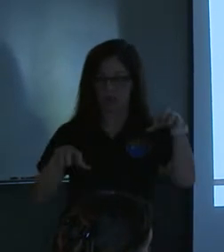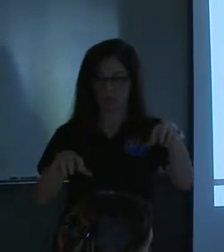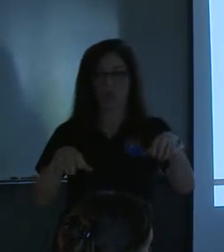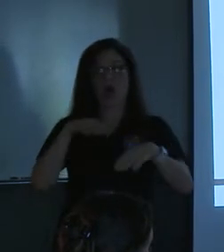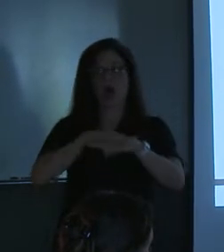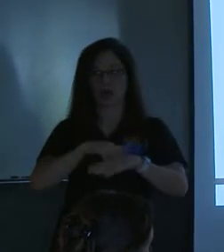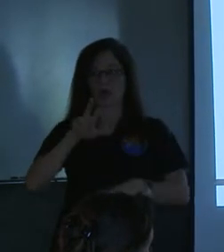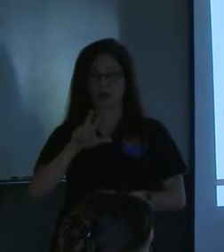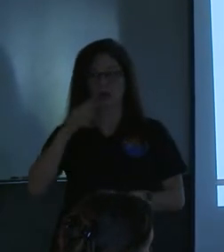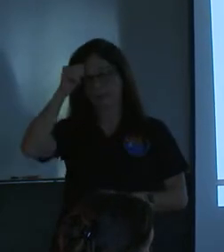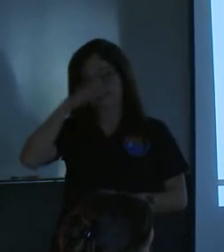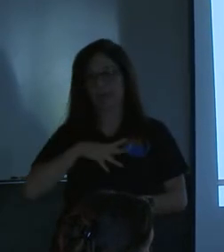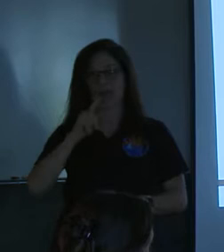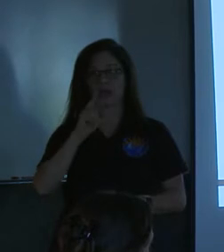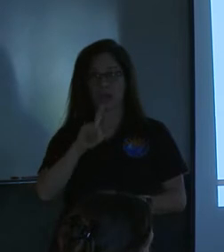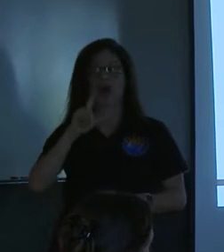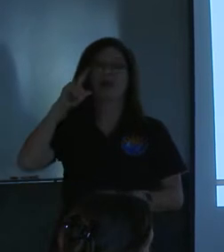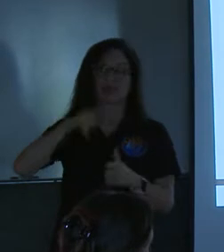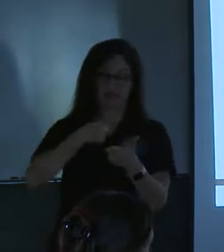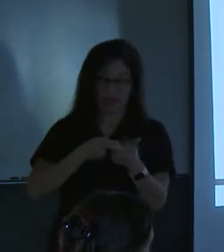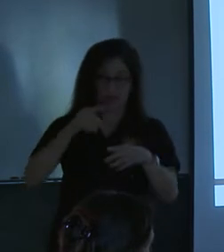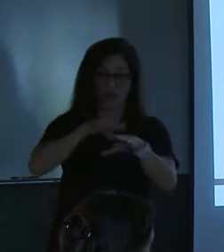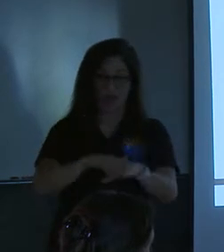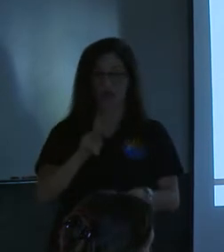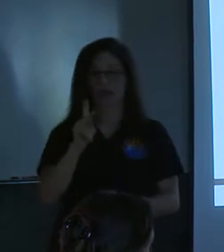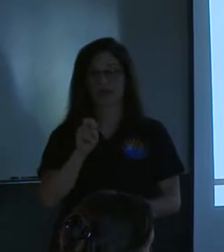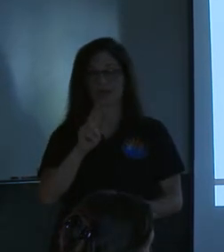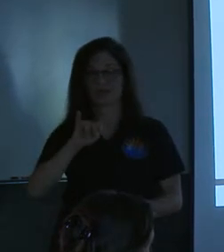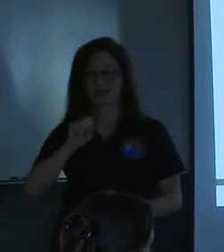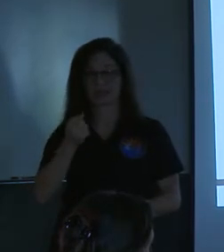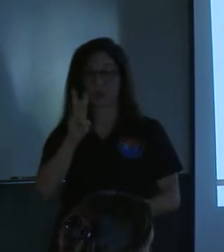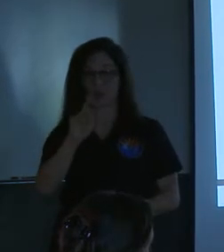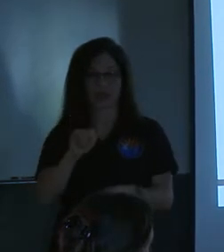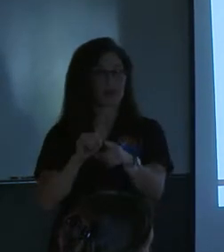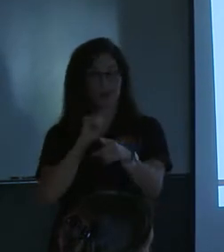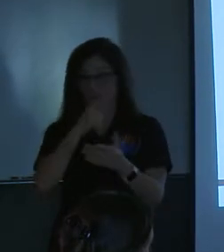and then down Kevin's Way. Right. Right. Right. Right. Not what you said.